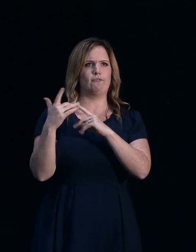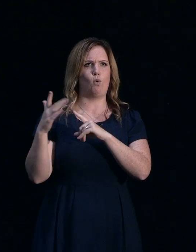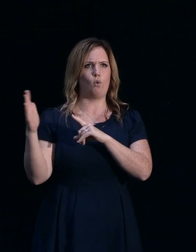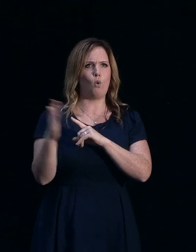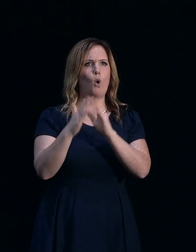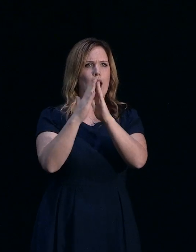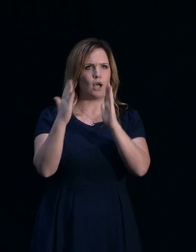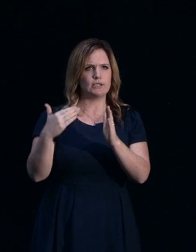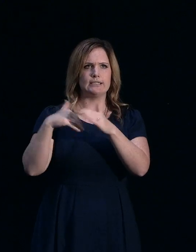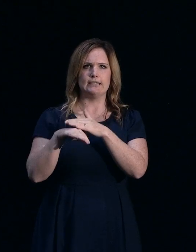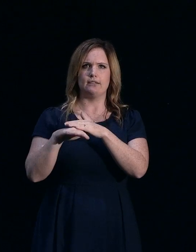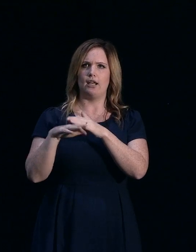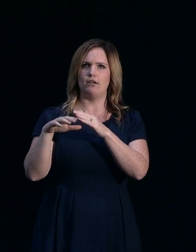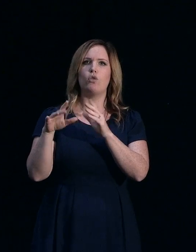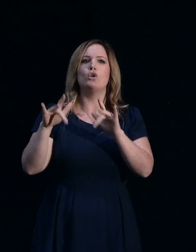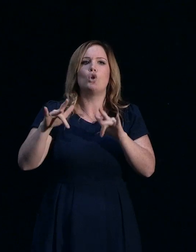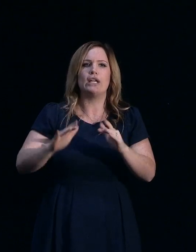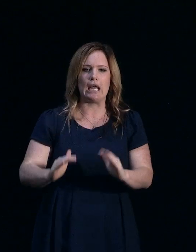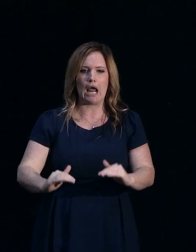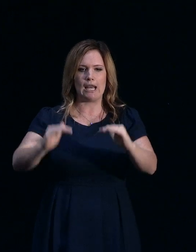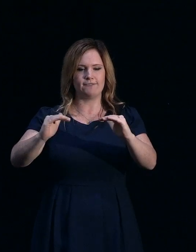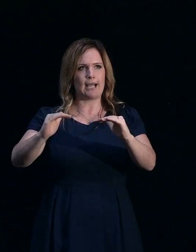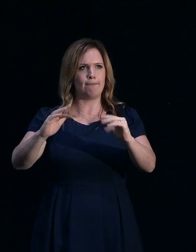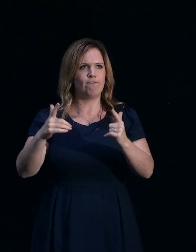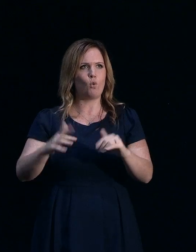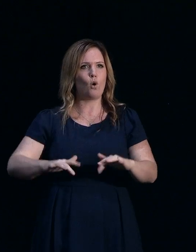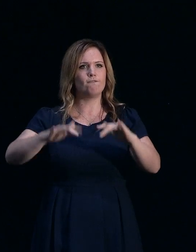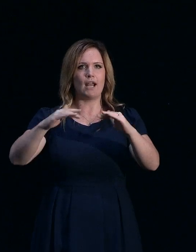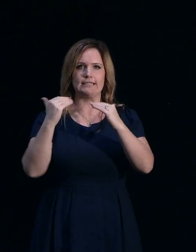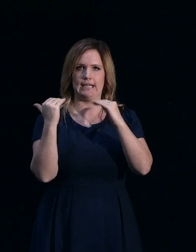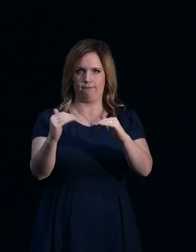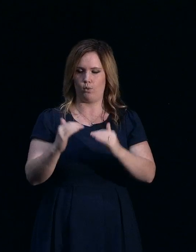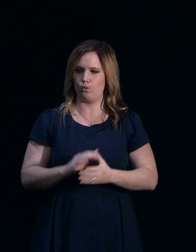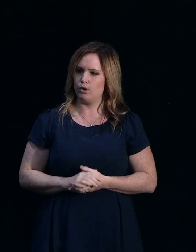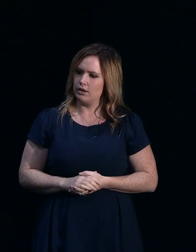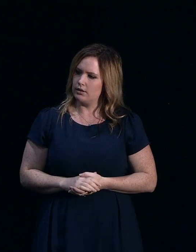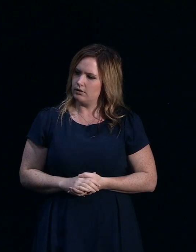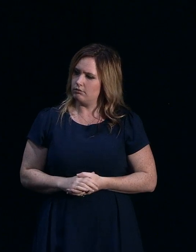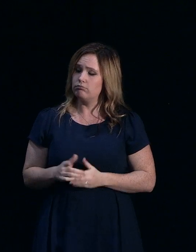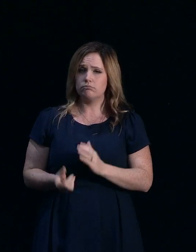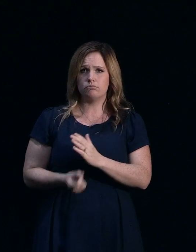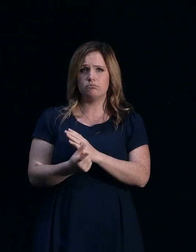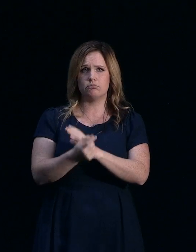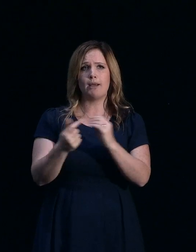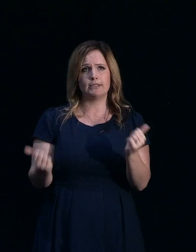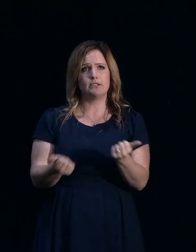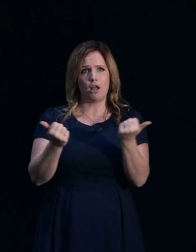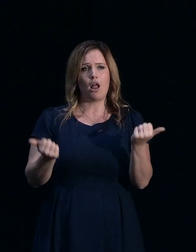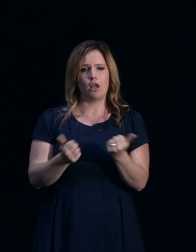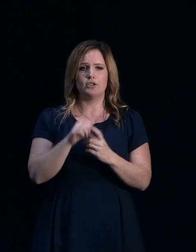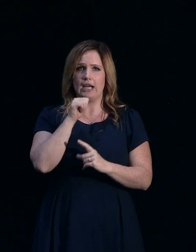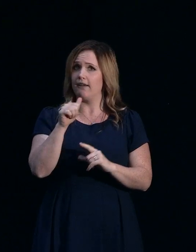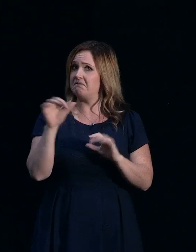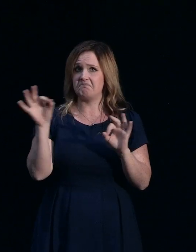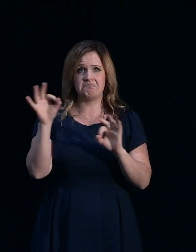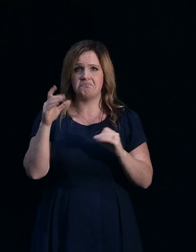have not been raised to the new flood levels. And this sort of thing happens quite regularly. And even if we had not had the